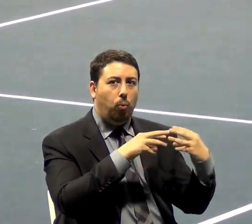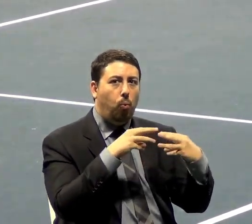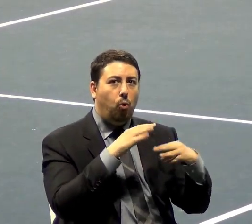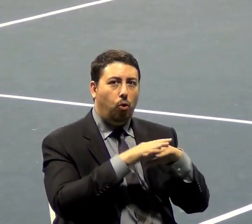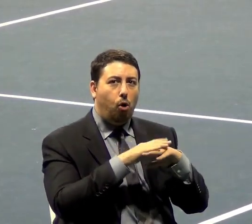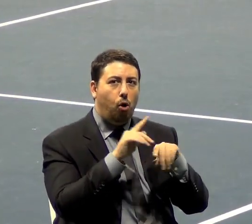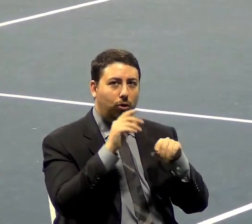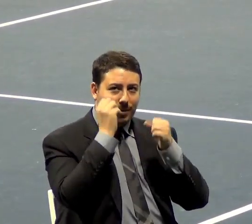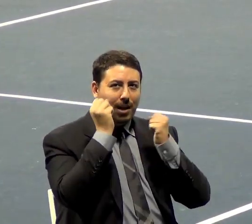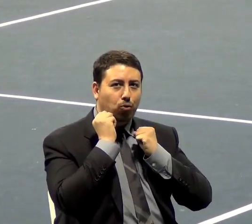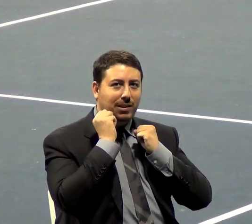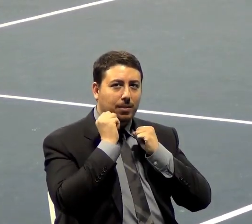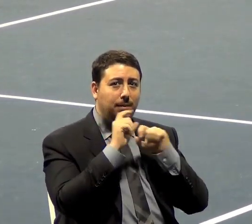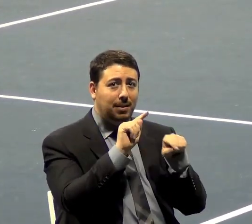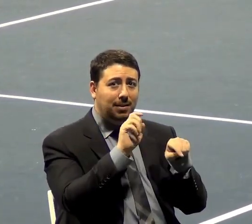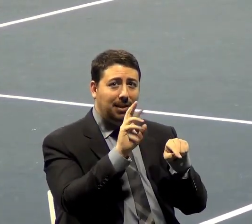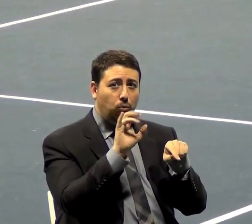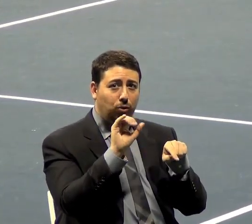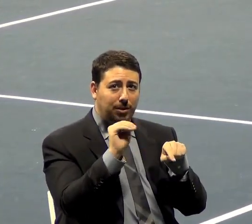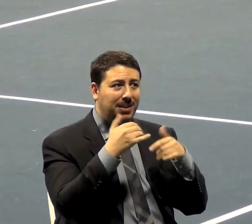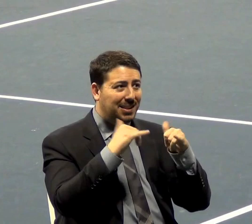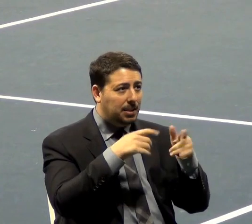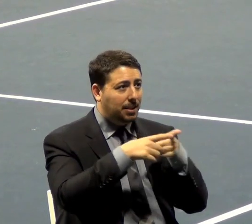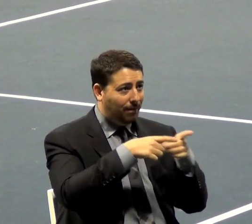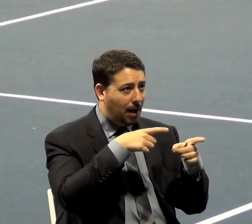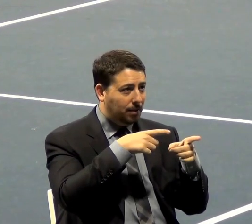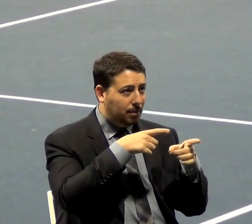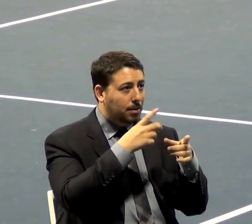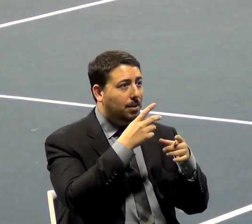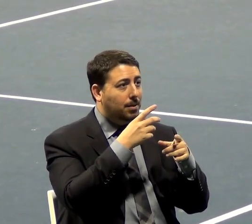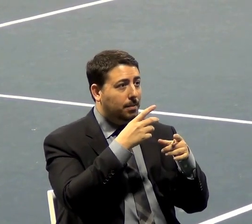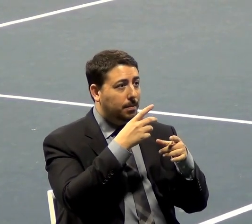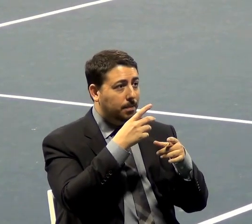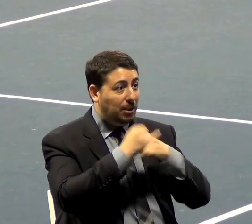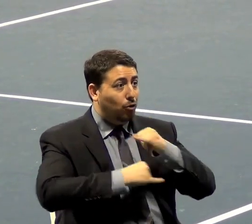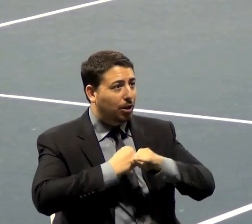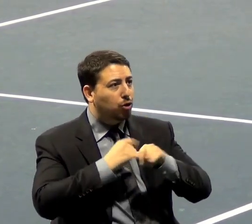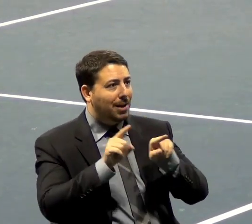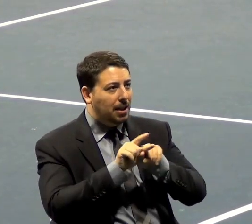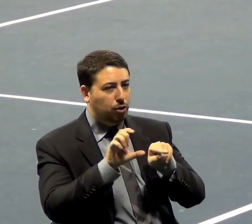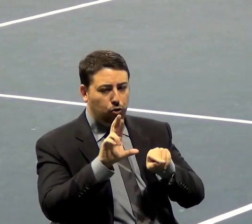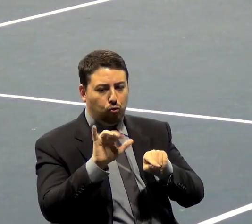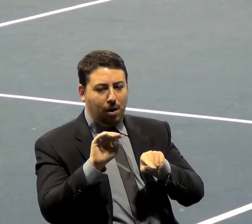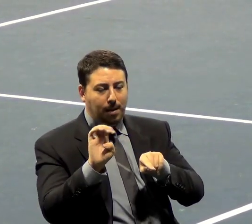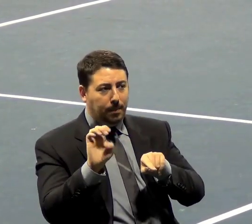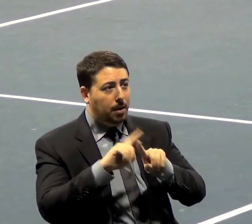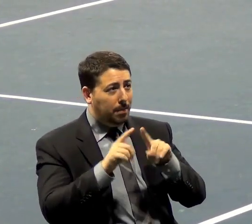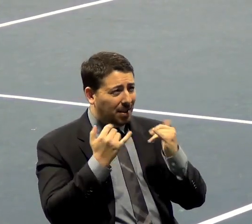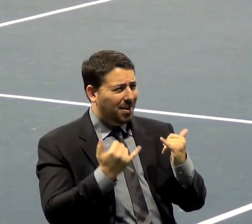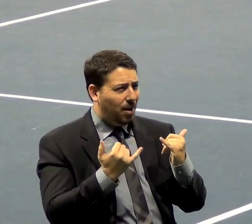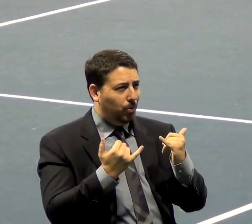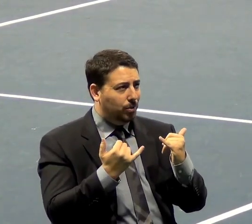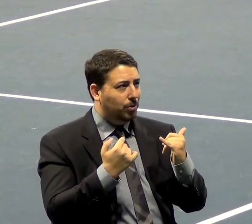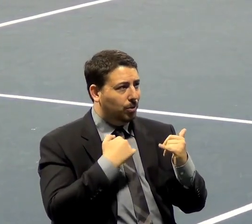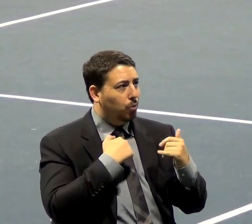still defined in the code, both nationally and internationally, as a crime. But now we're in war against